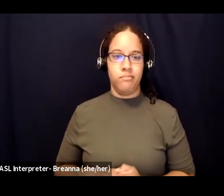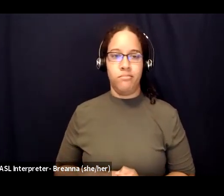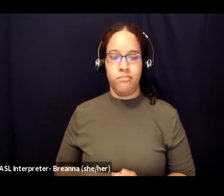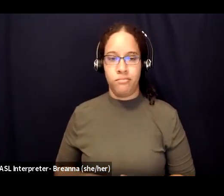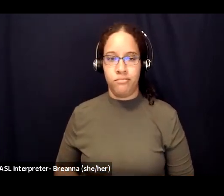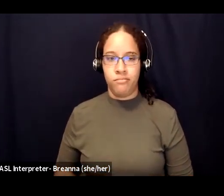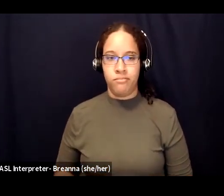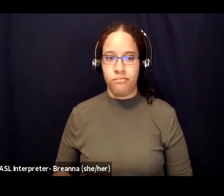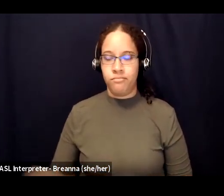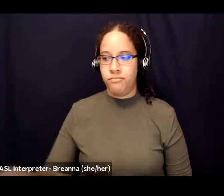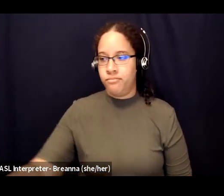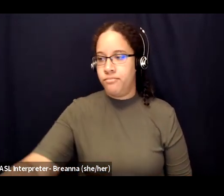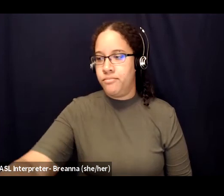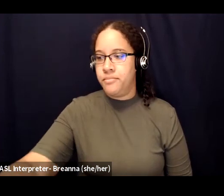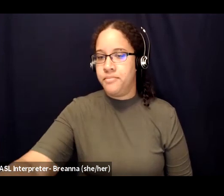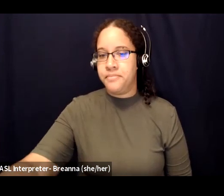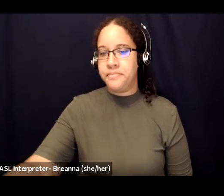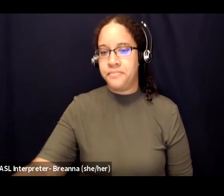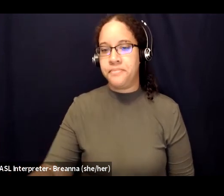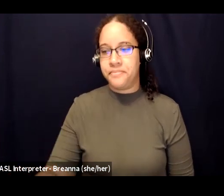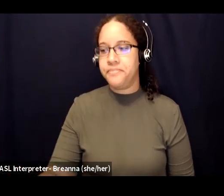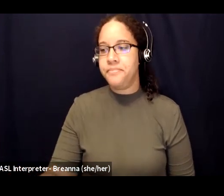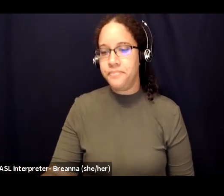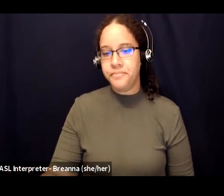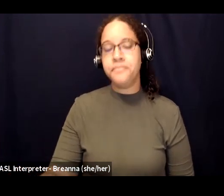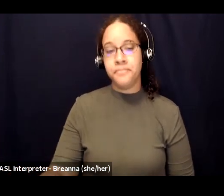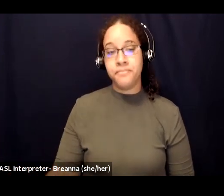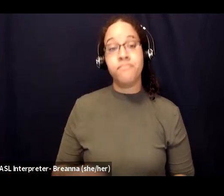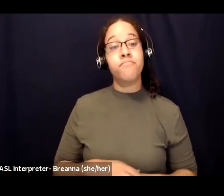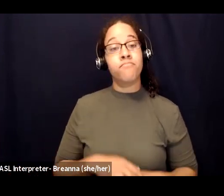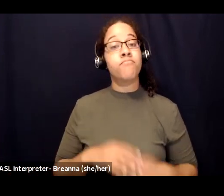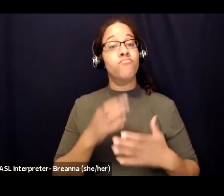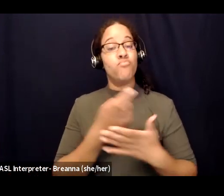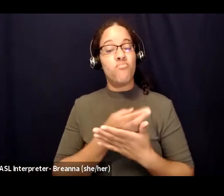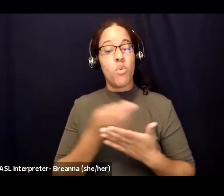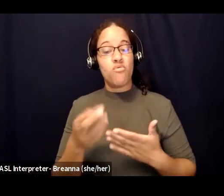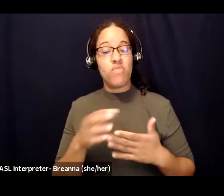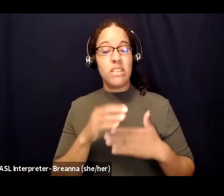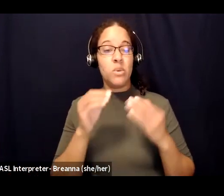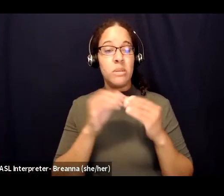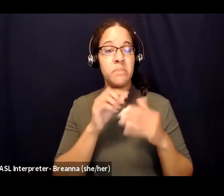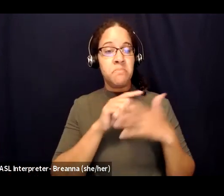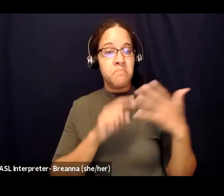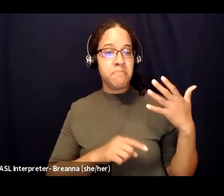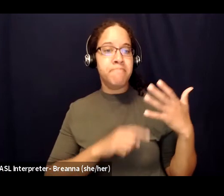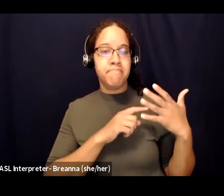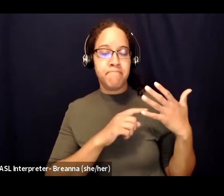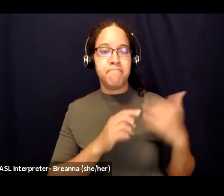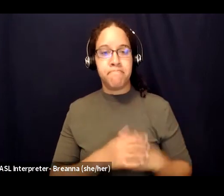and then these are some more resources to explore these different components further um and so if you're looking